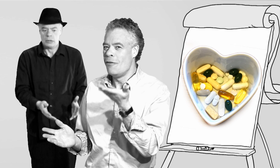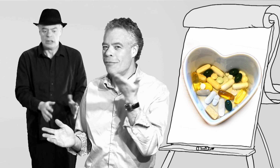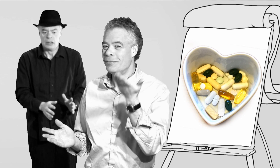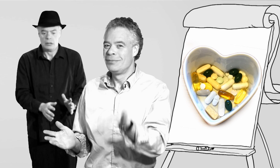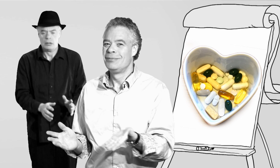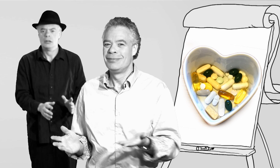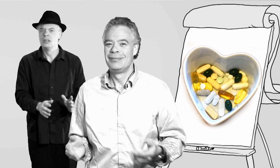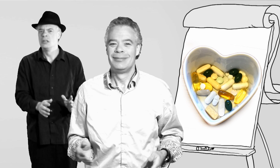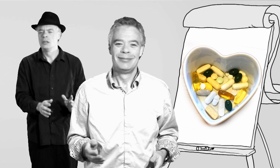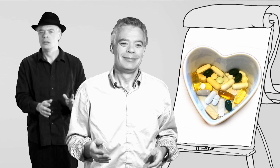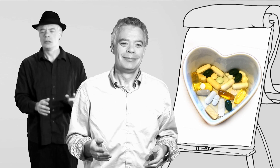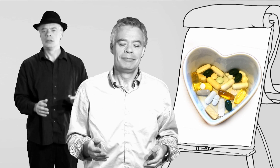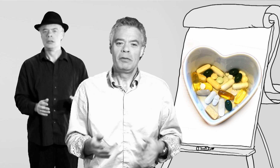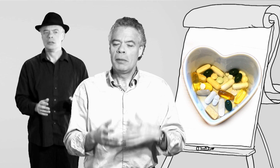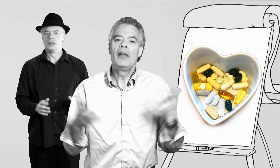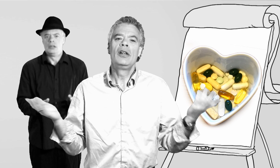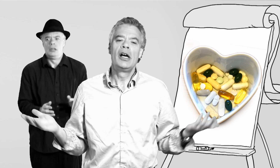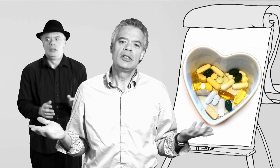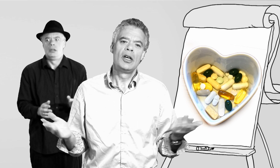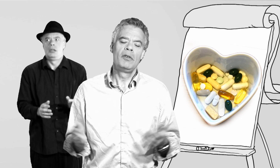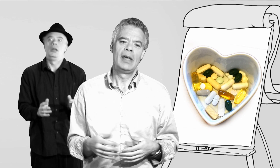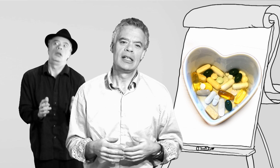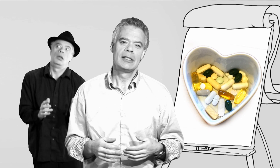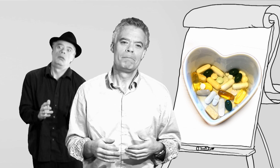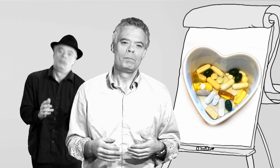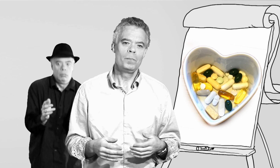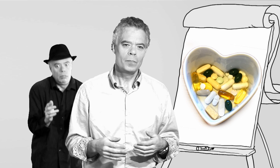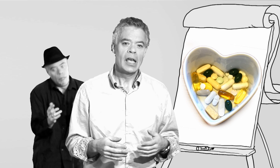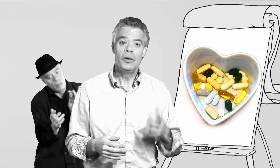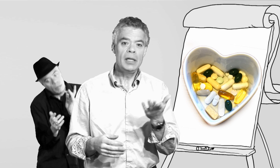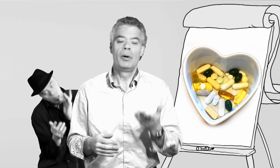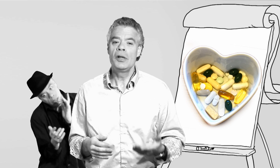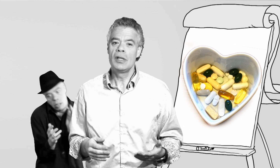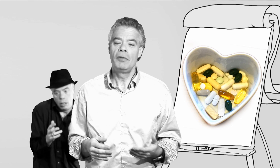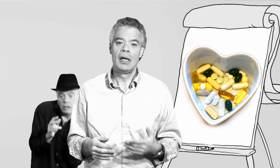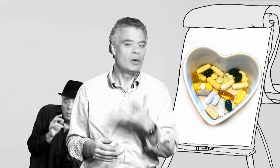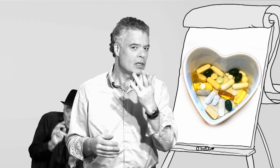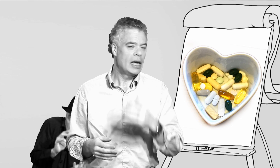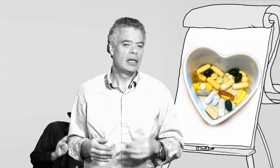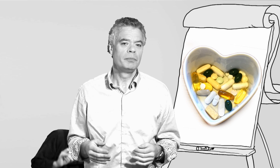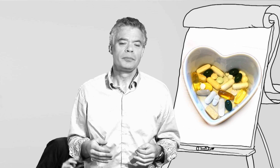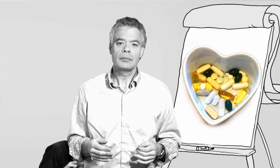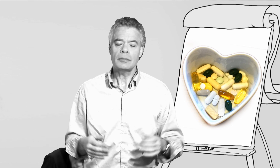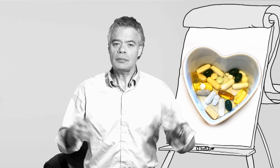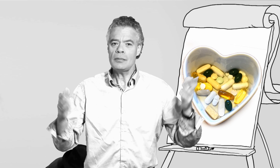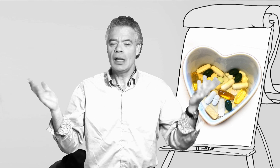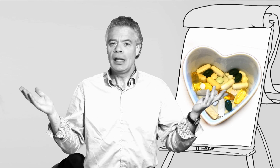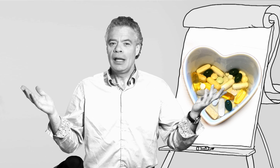kill you. But what about the long-term effects? You eat poison every day, most likely.